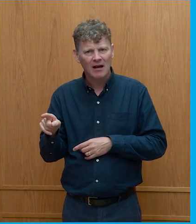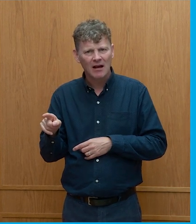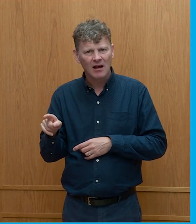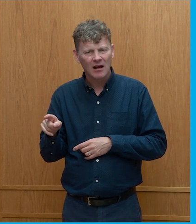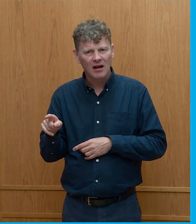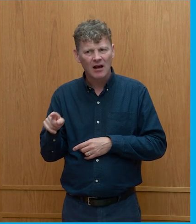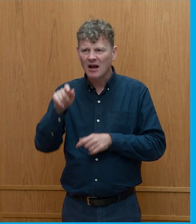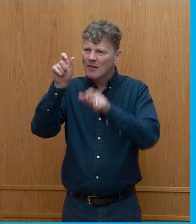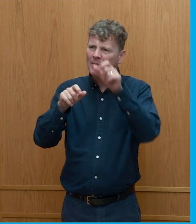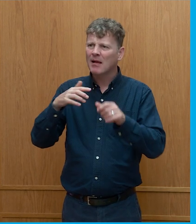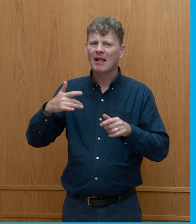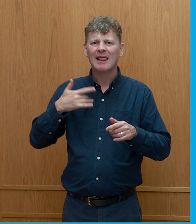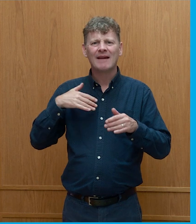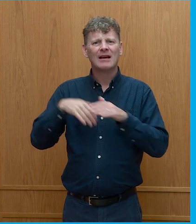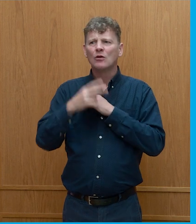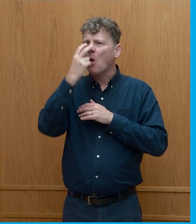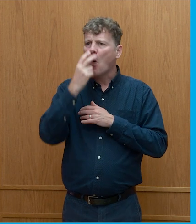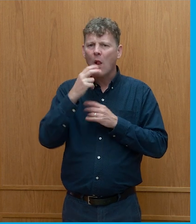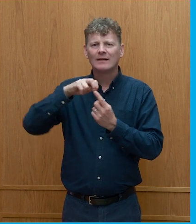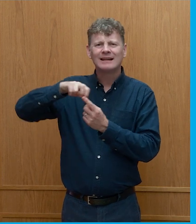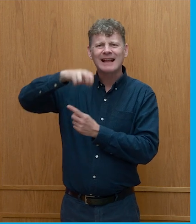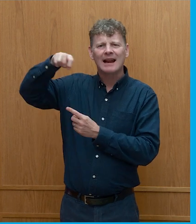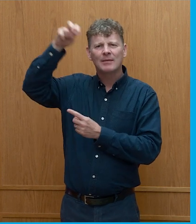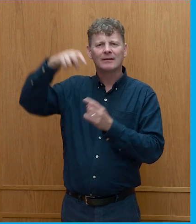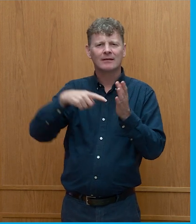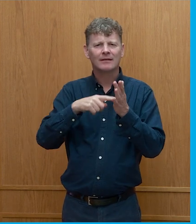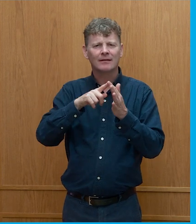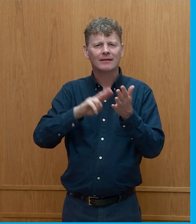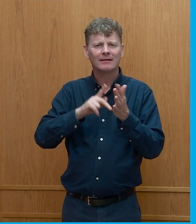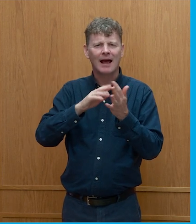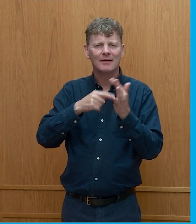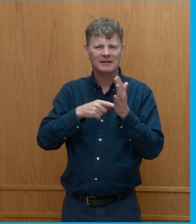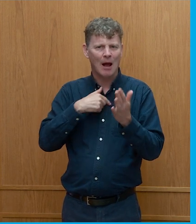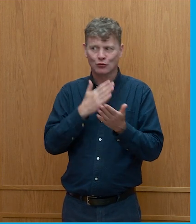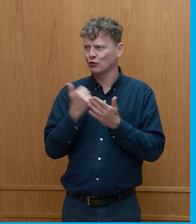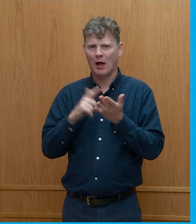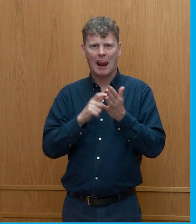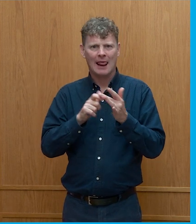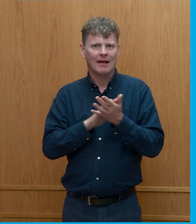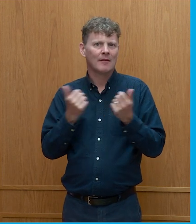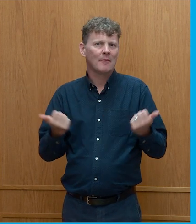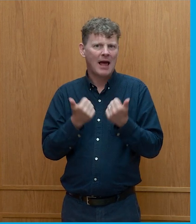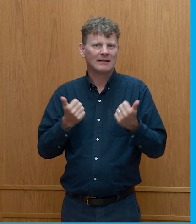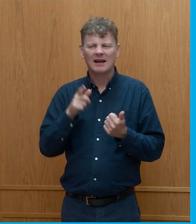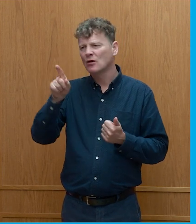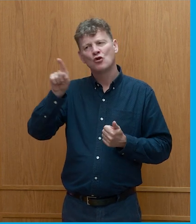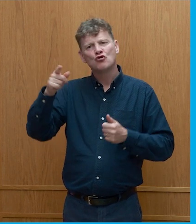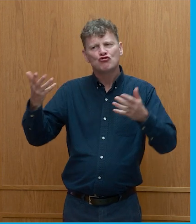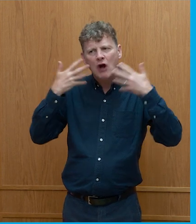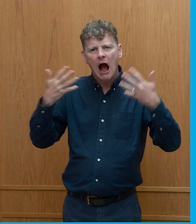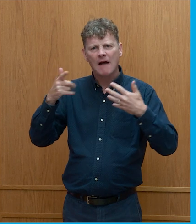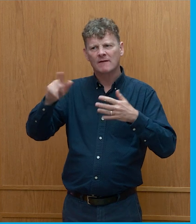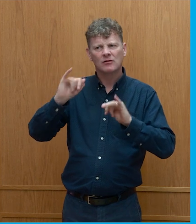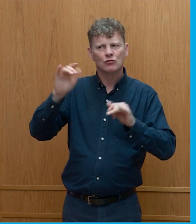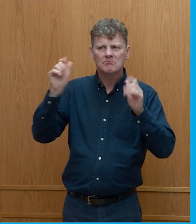drafty tenements that I'm sure your constituency has a lot of what are they going to do you know and this is the problem where